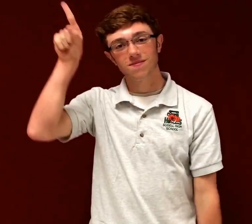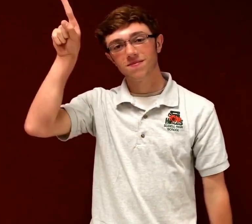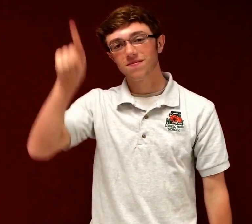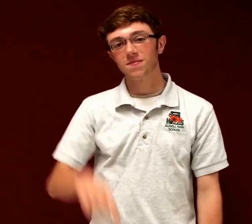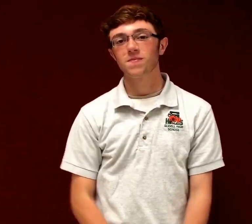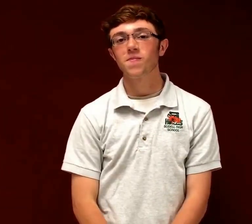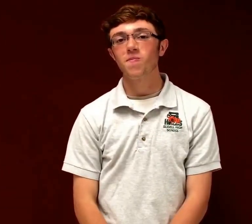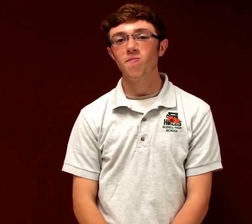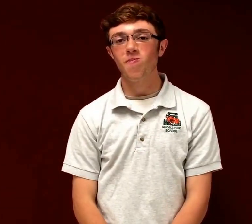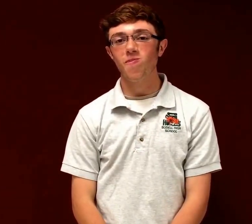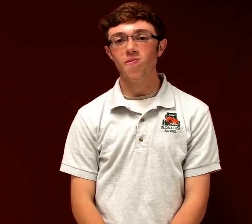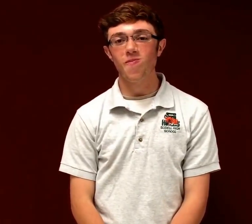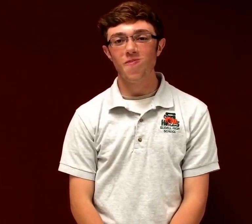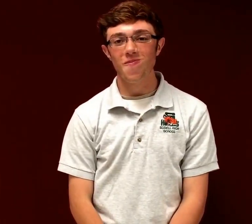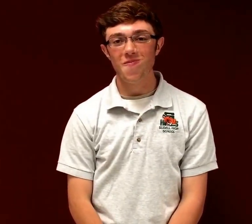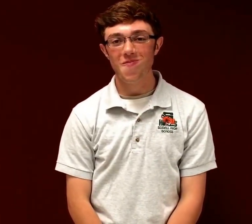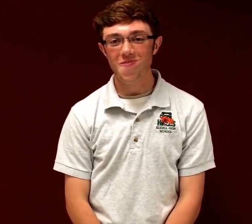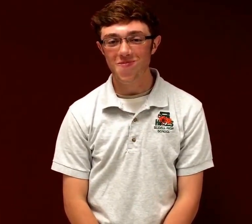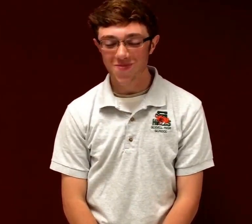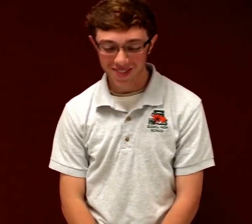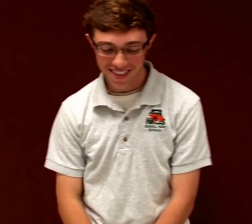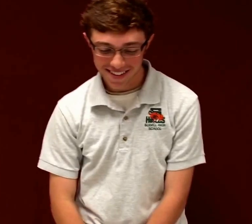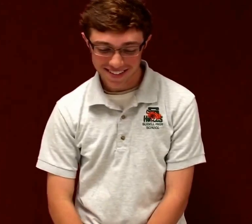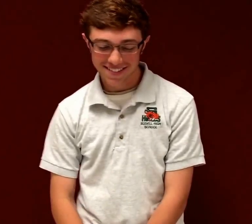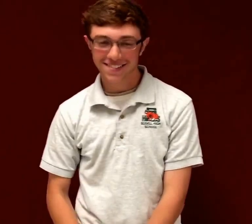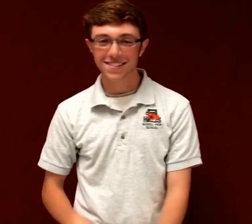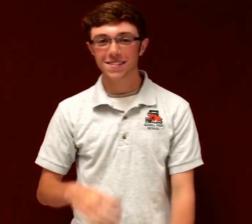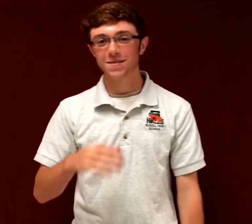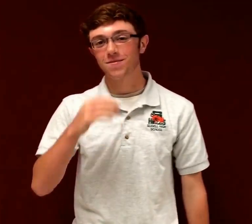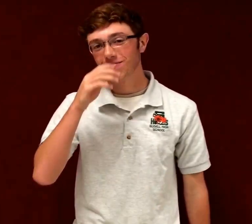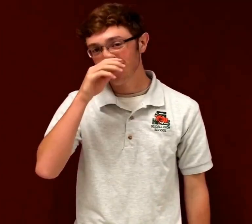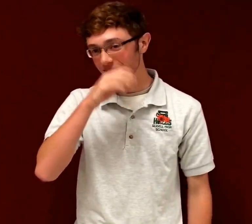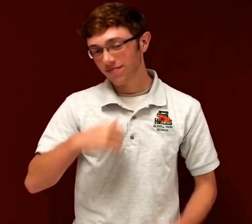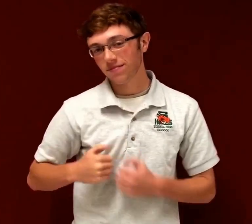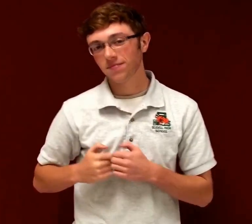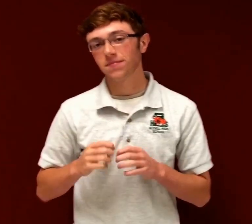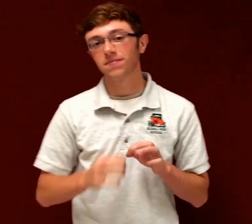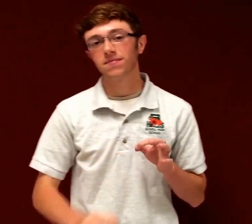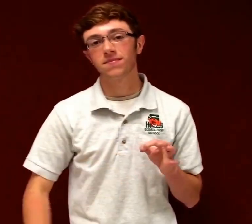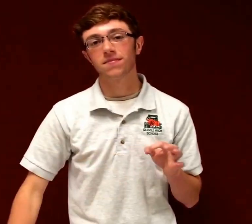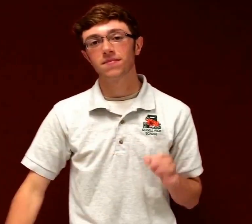understand. Baby, be a simple